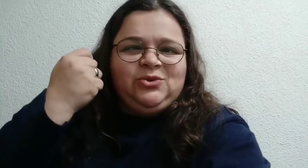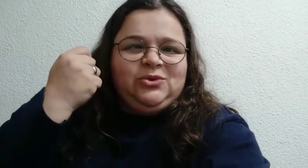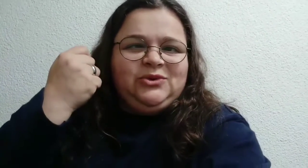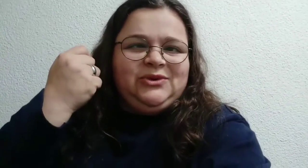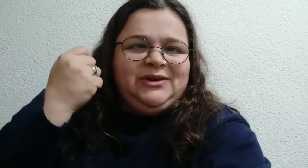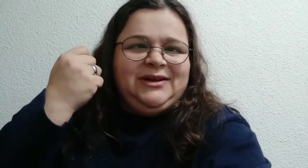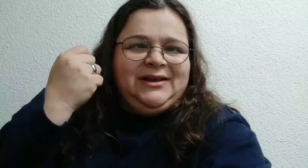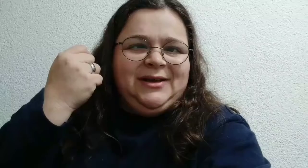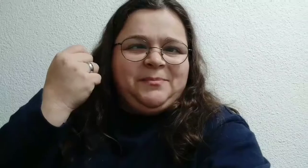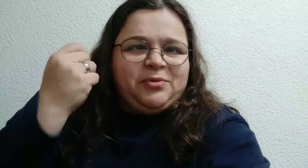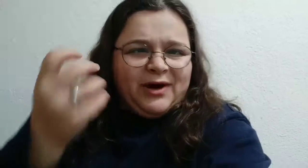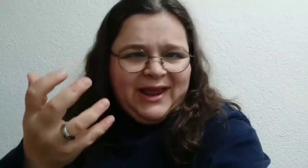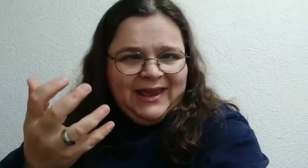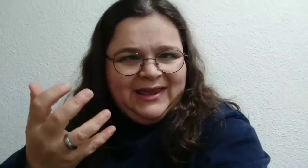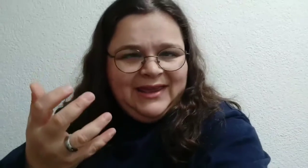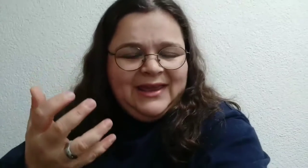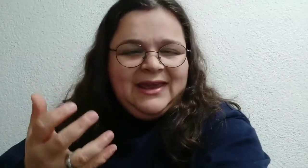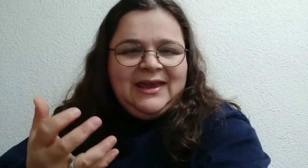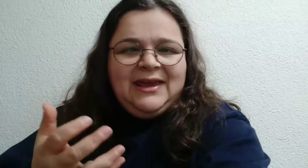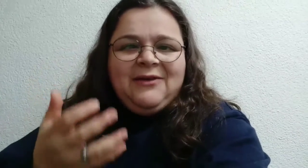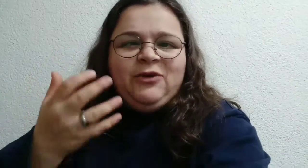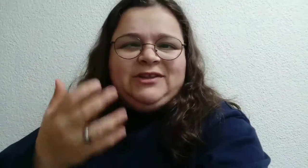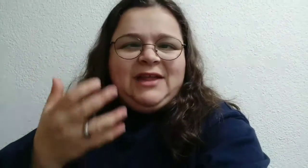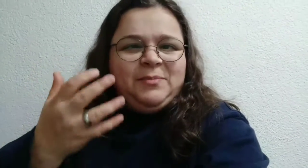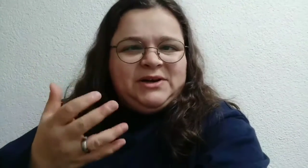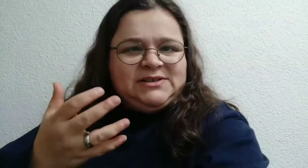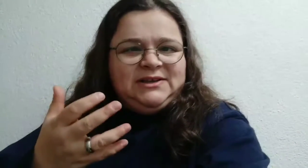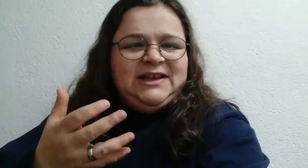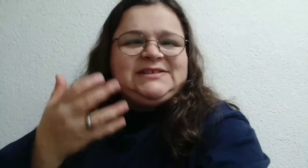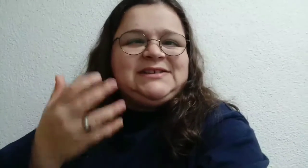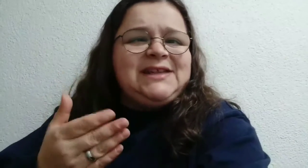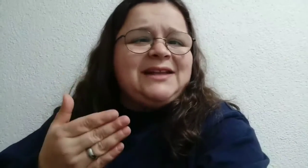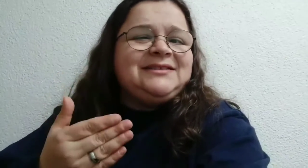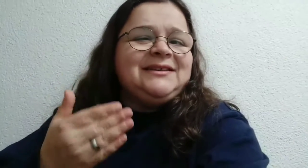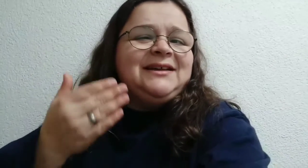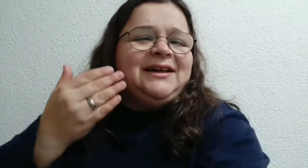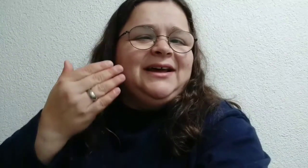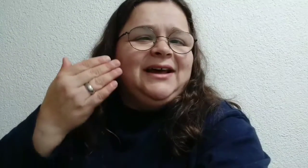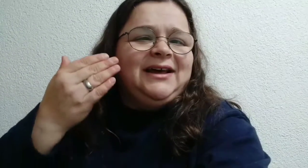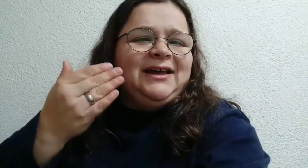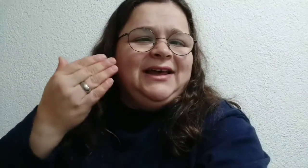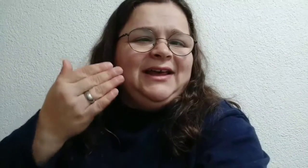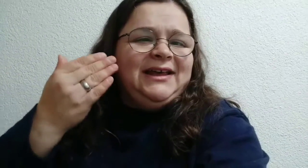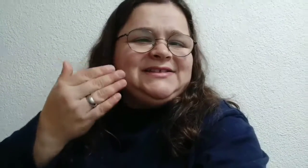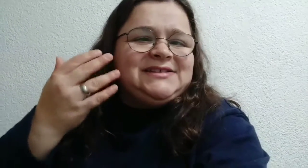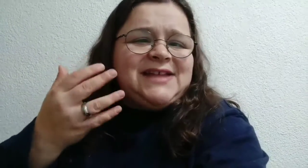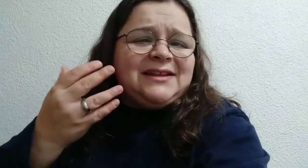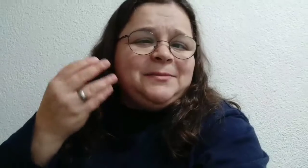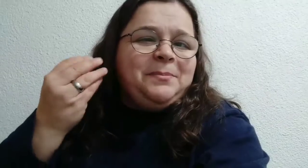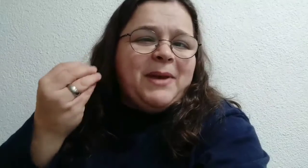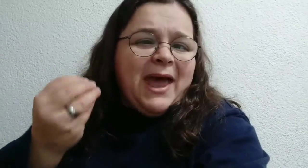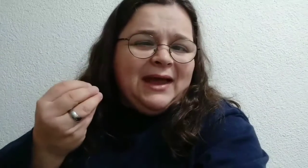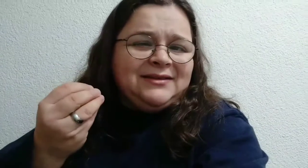pray for that person. It's not bad,